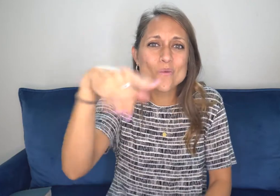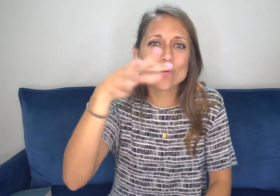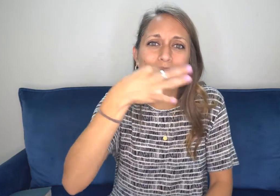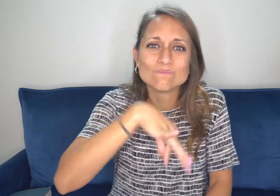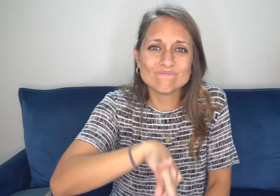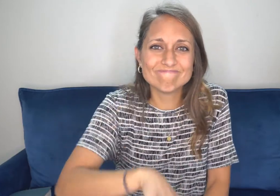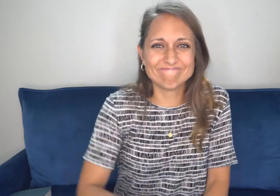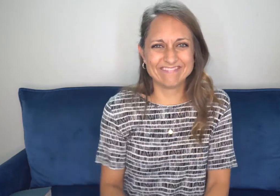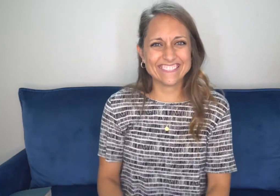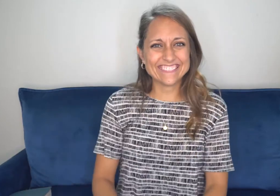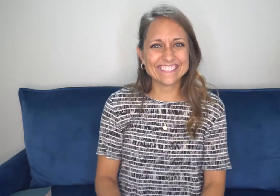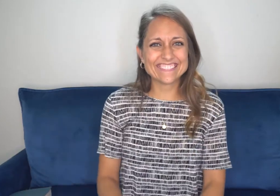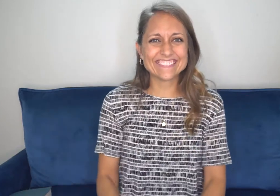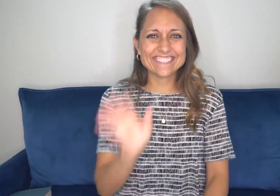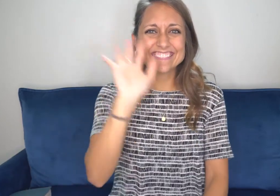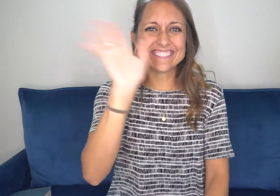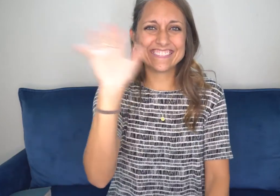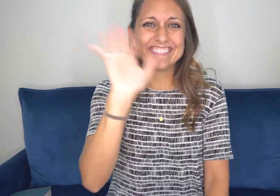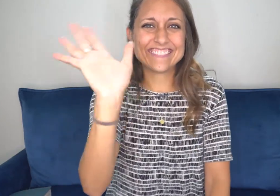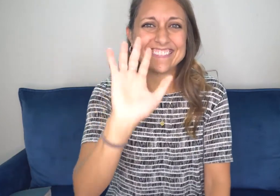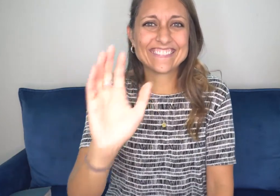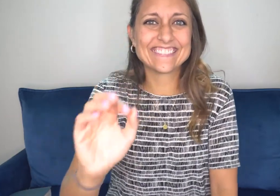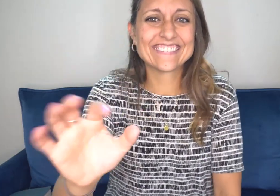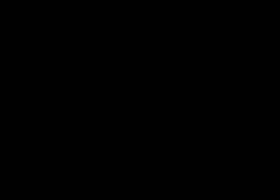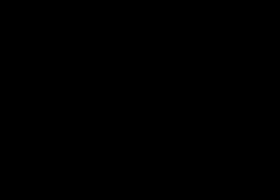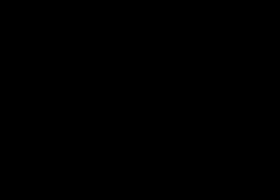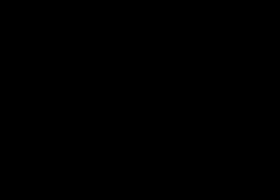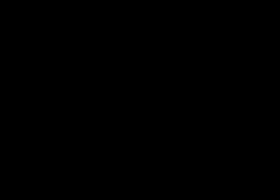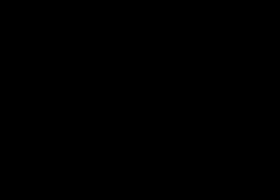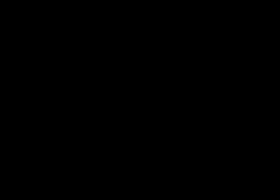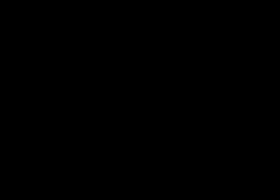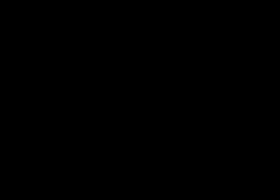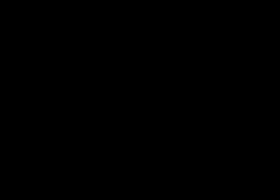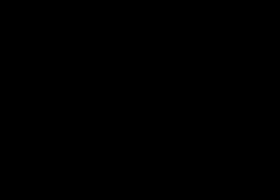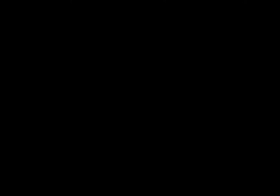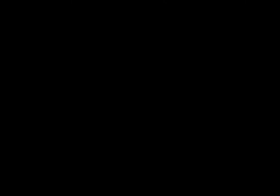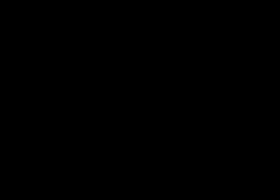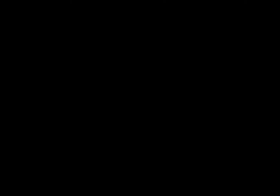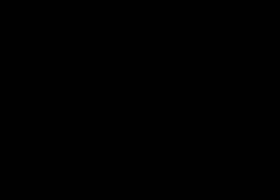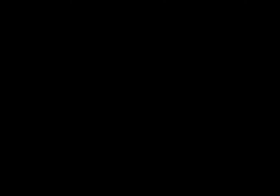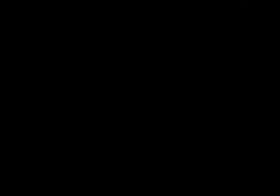weeks. And yeah, love you all so much. See you soon.